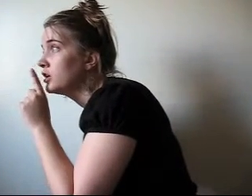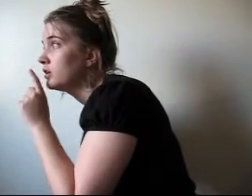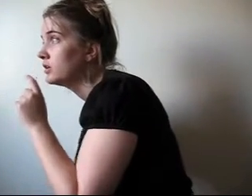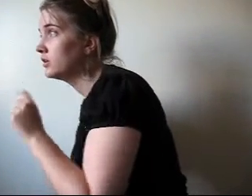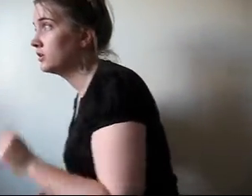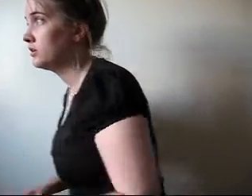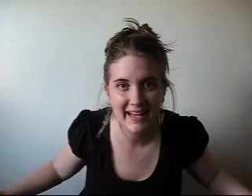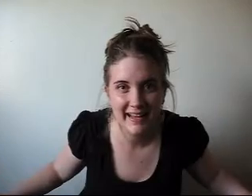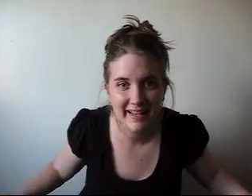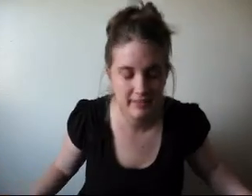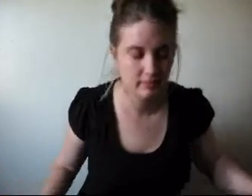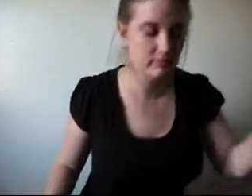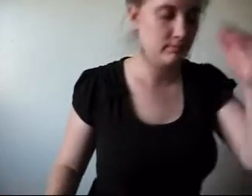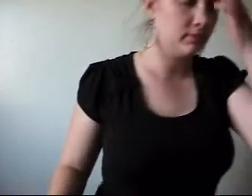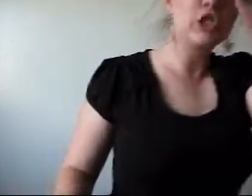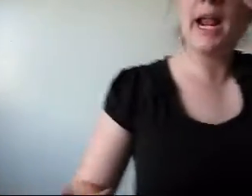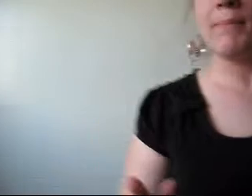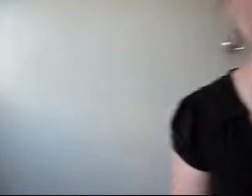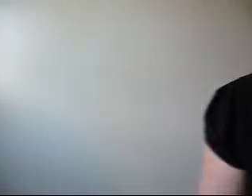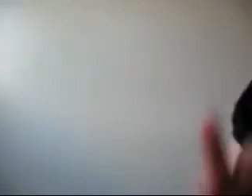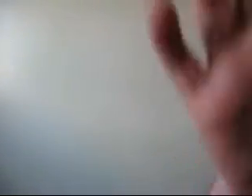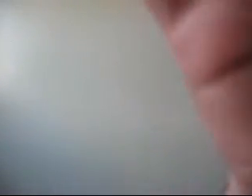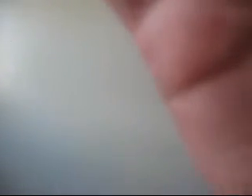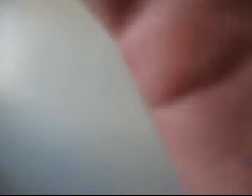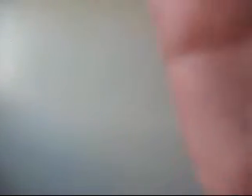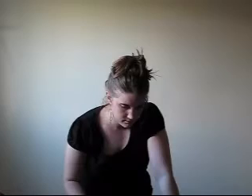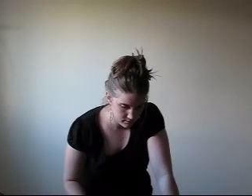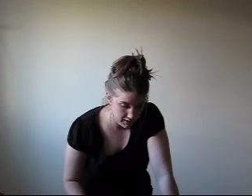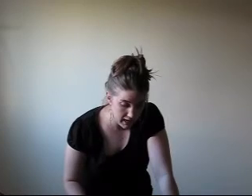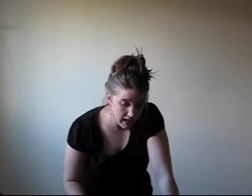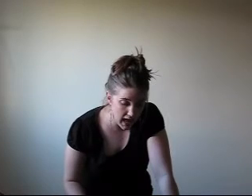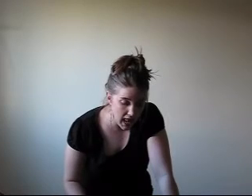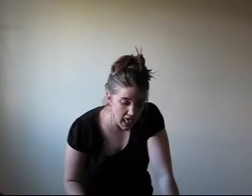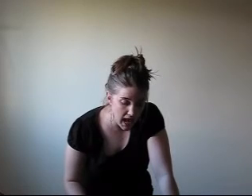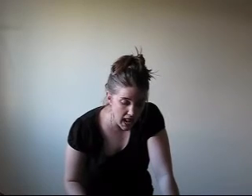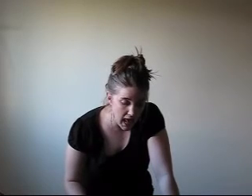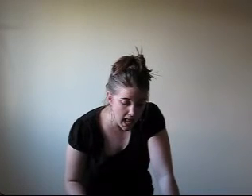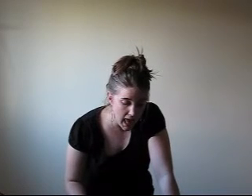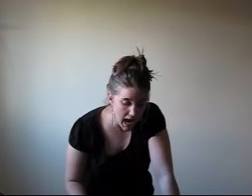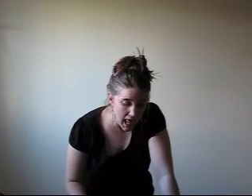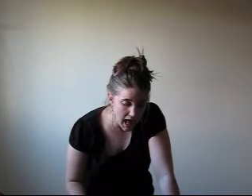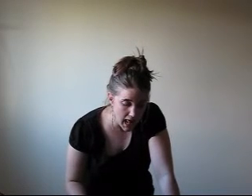Shhhhhh... Shut up crow! La la la la la la la.